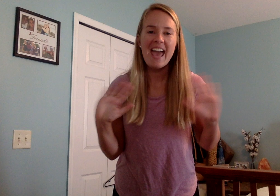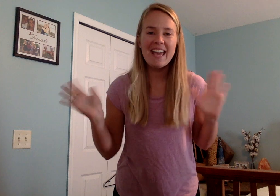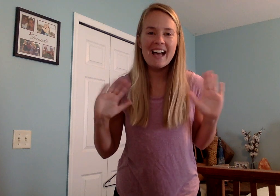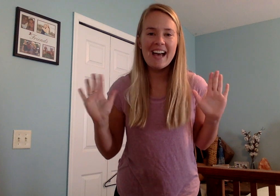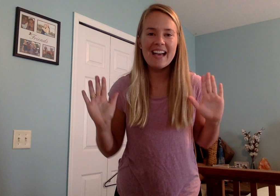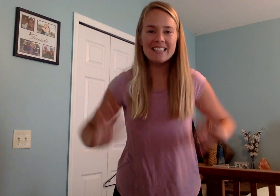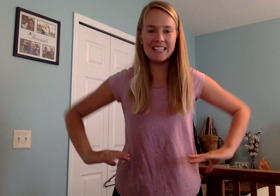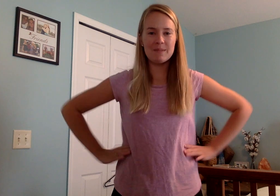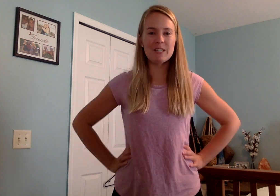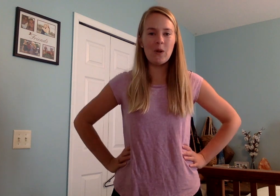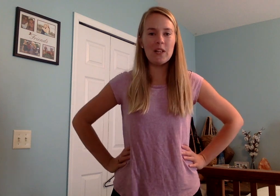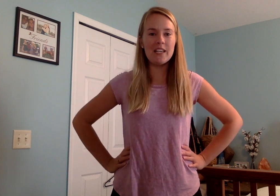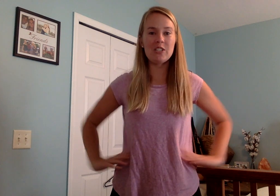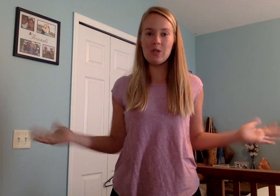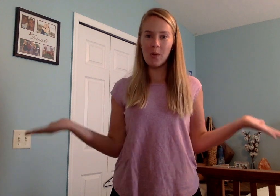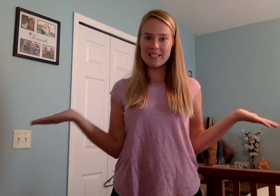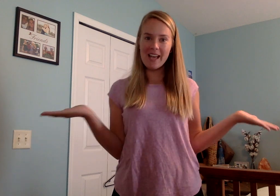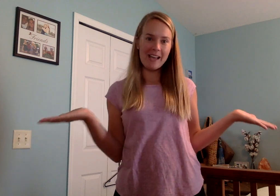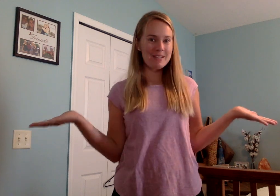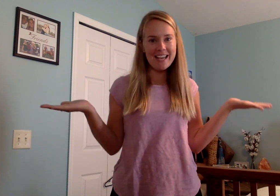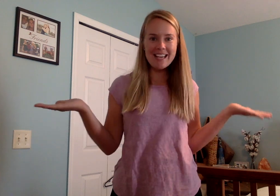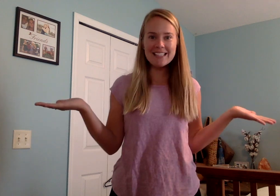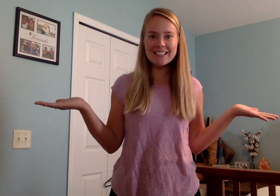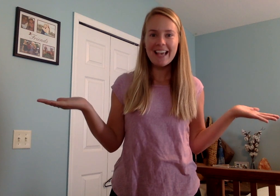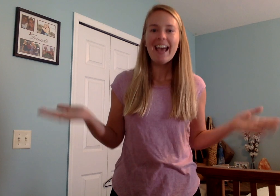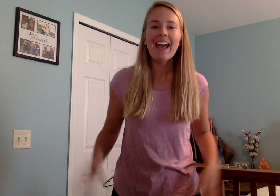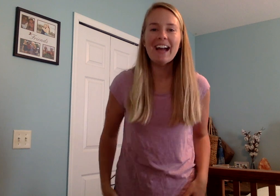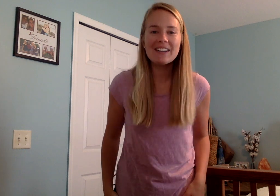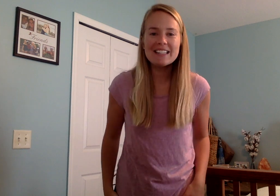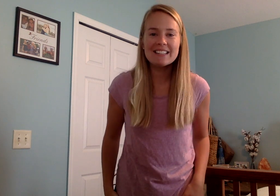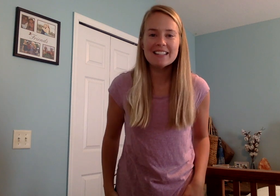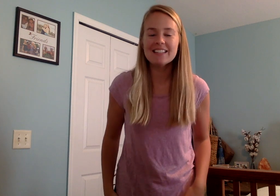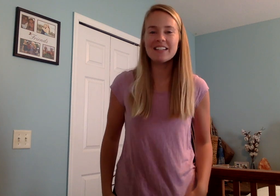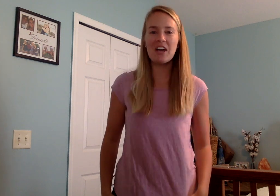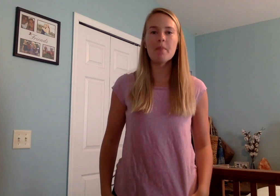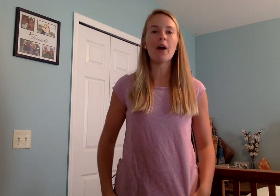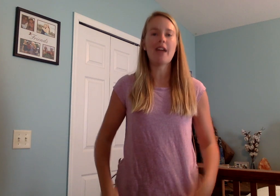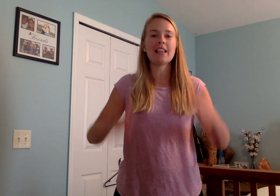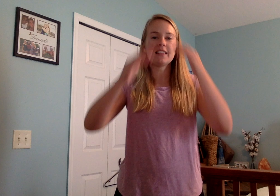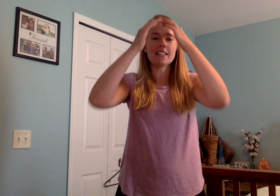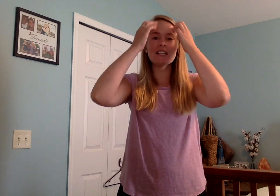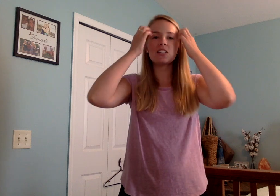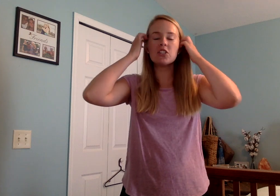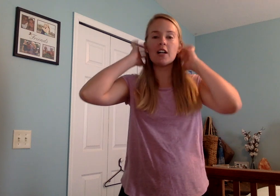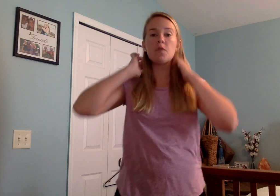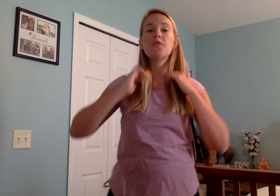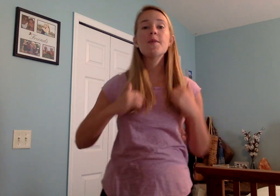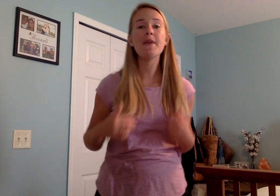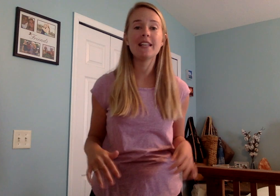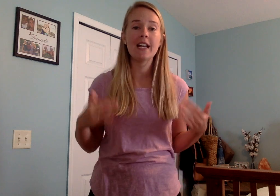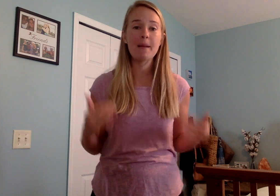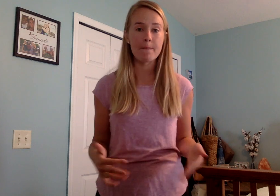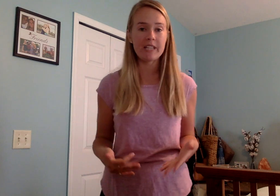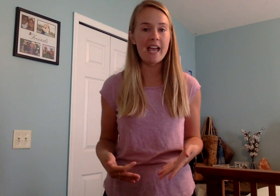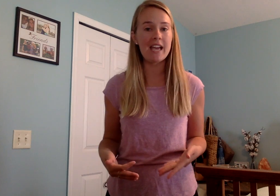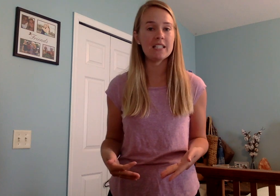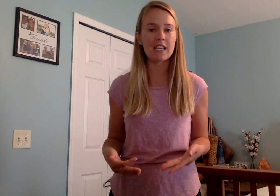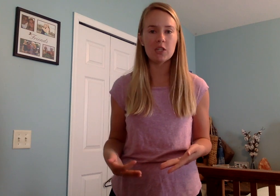Hey guys! It's Miss Foley and you know what time it is? Hegarty's lesson time. All right, let's get started with the beginning blend and the